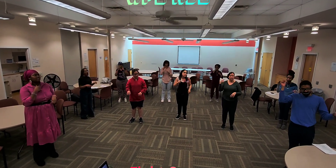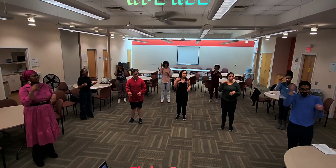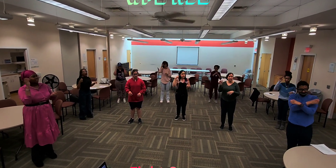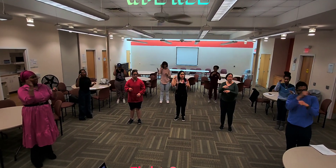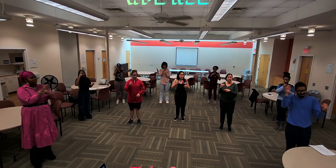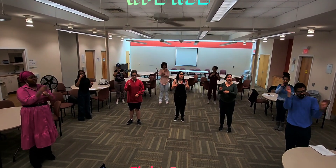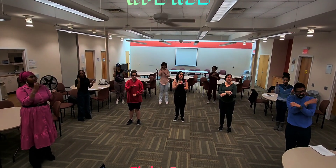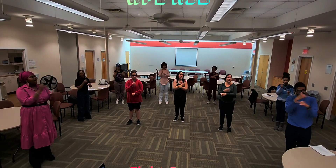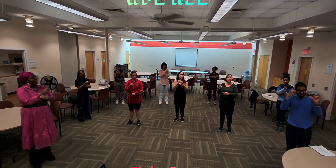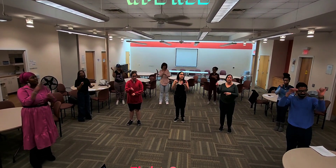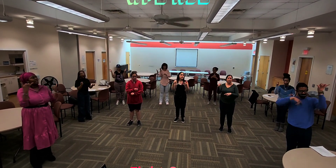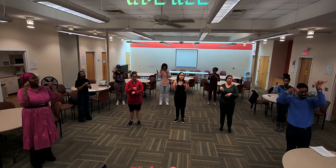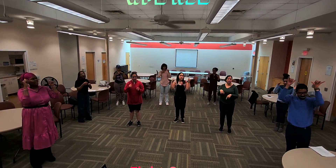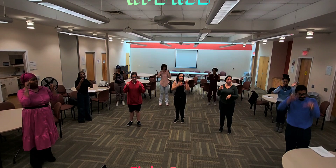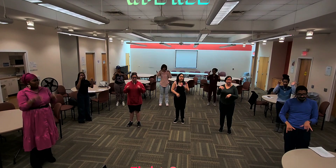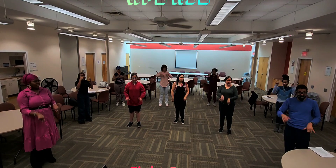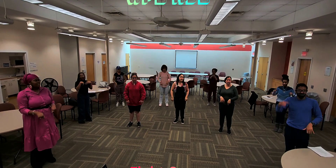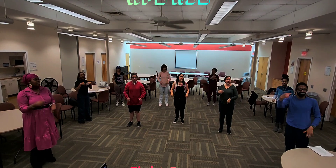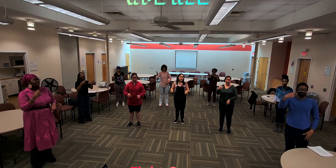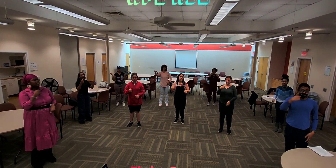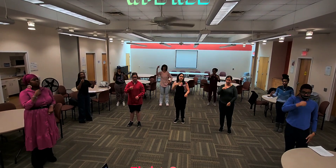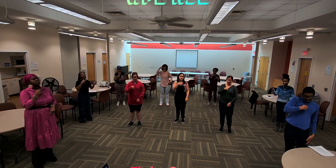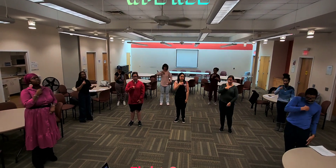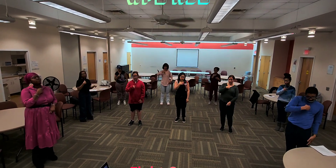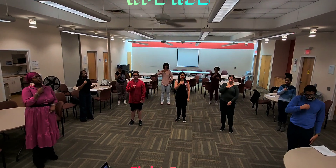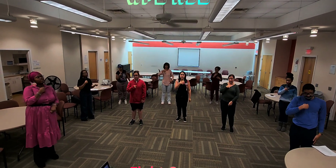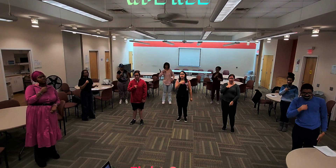I've still got a lot of fight left in me